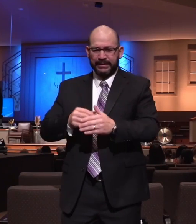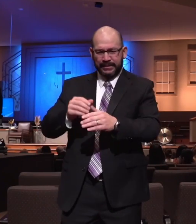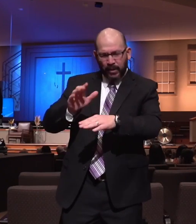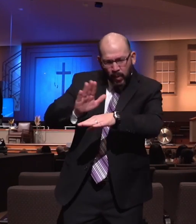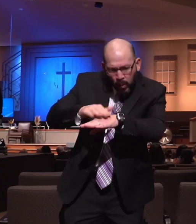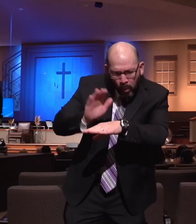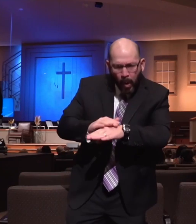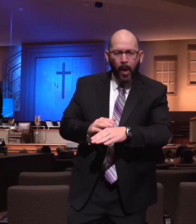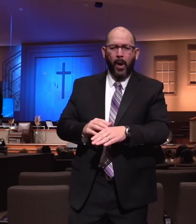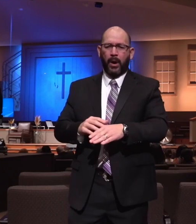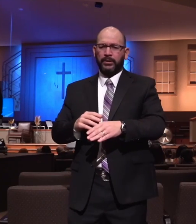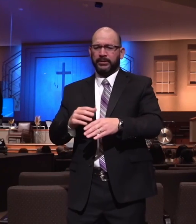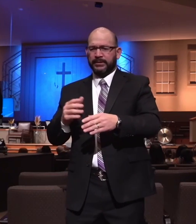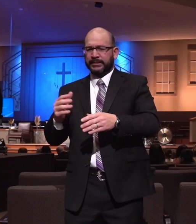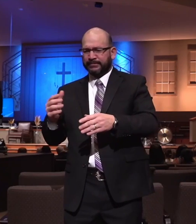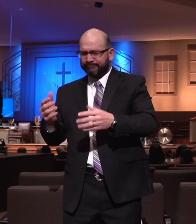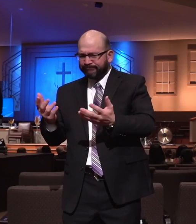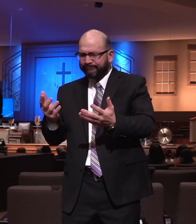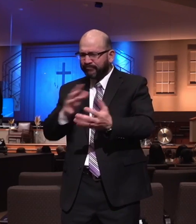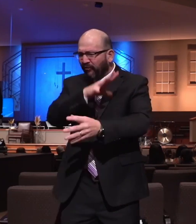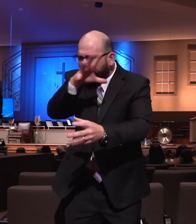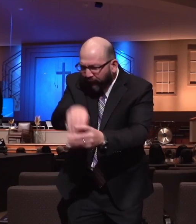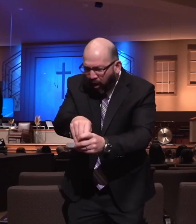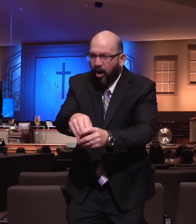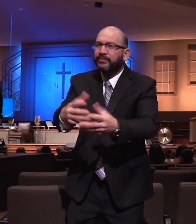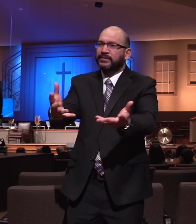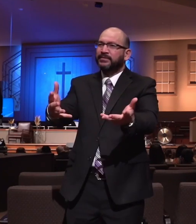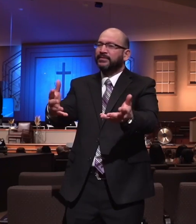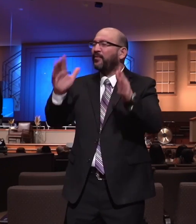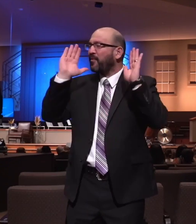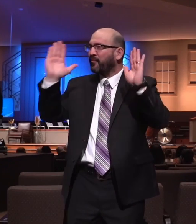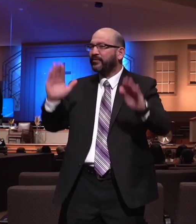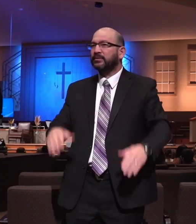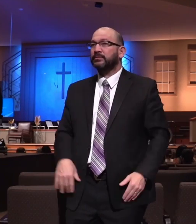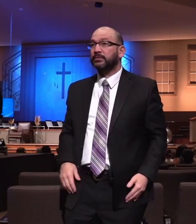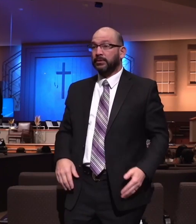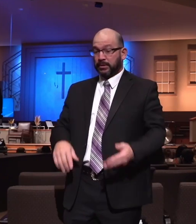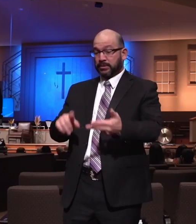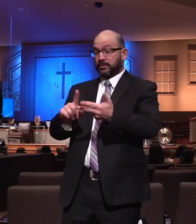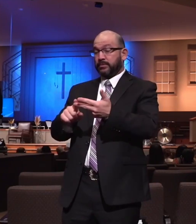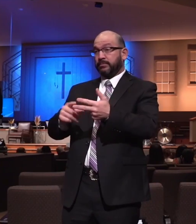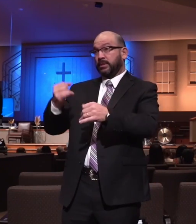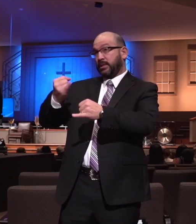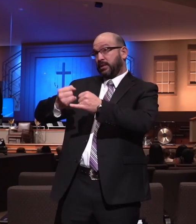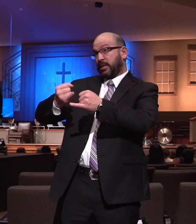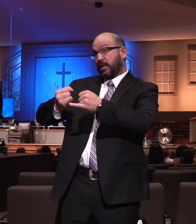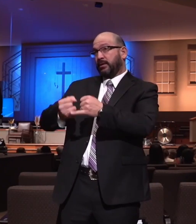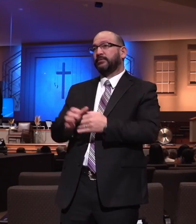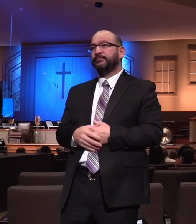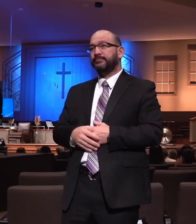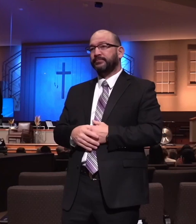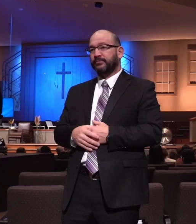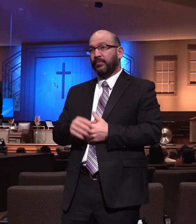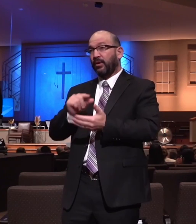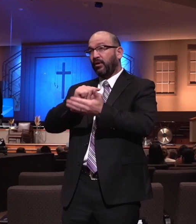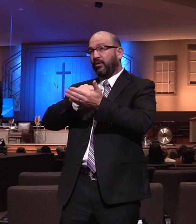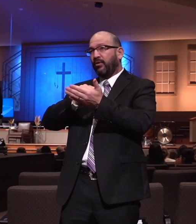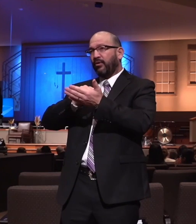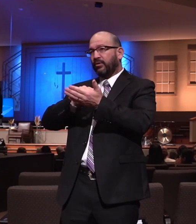that He knew to be true. And what a great truth to know. Then notice, finally tonight, there is a scriptural remembrance. Now,